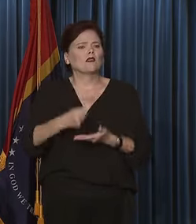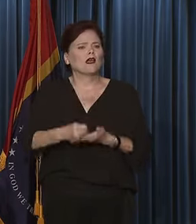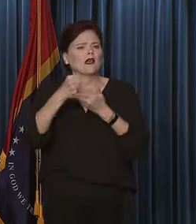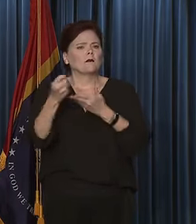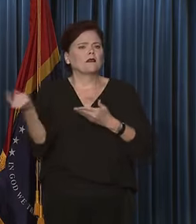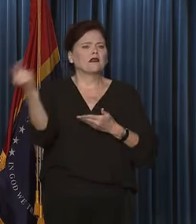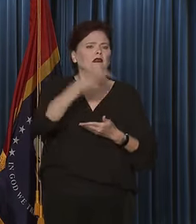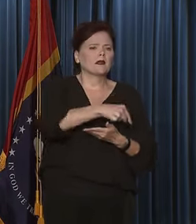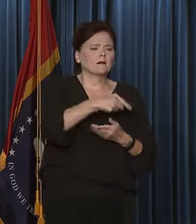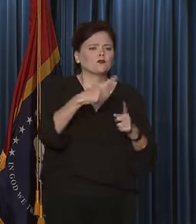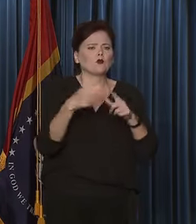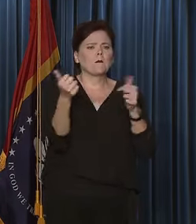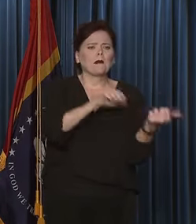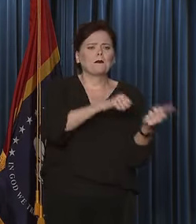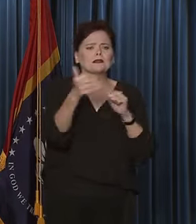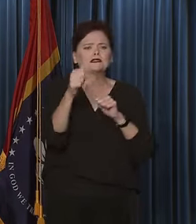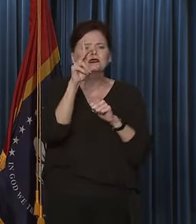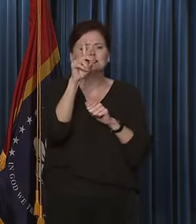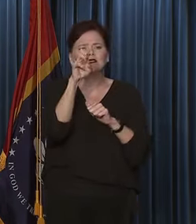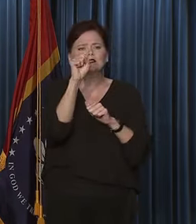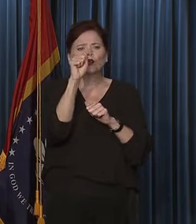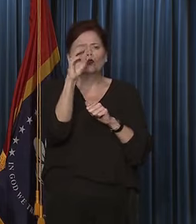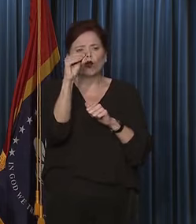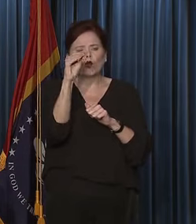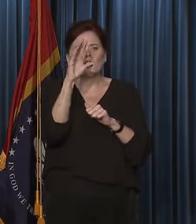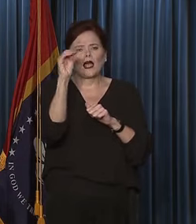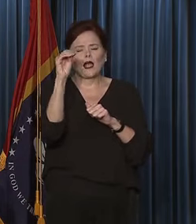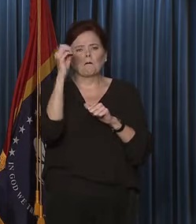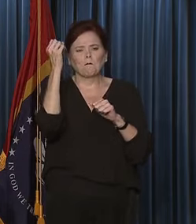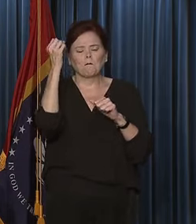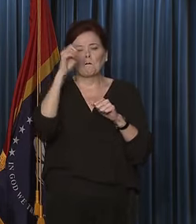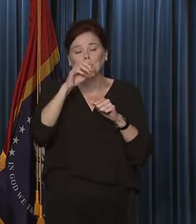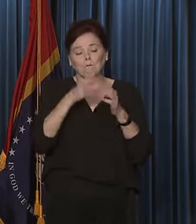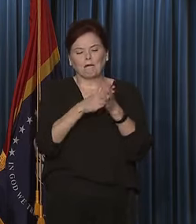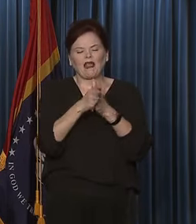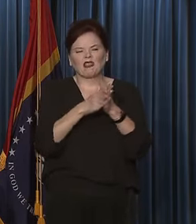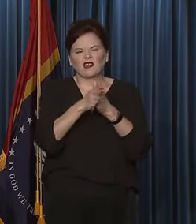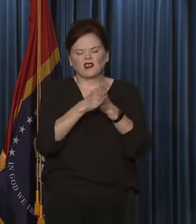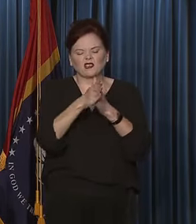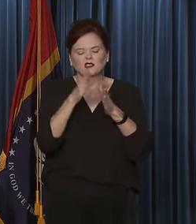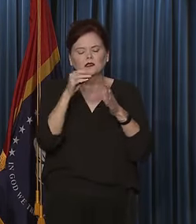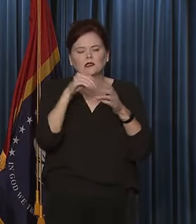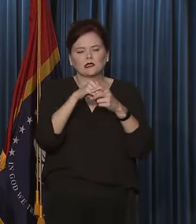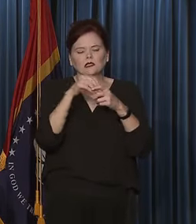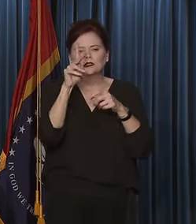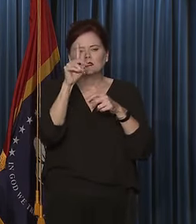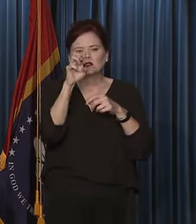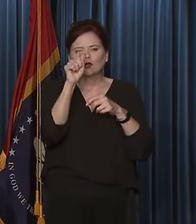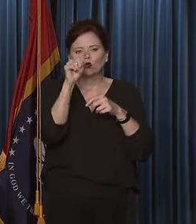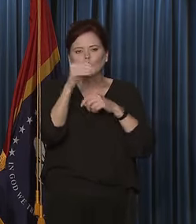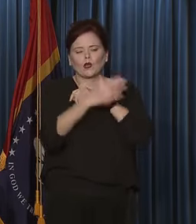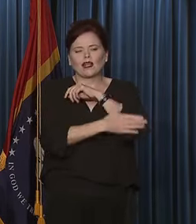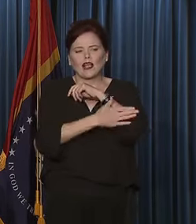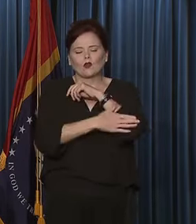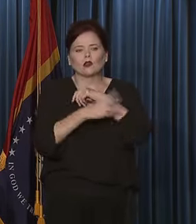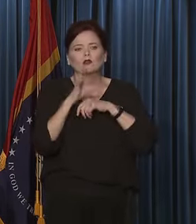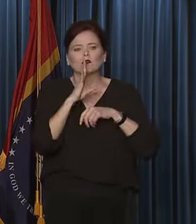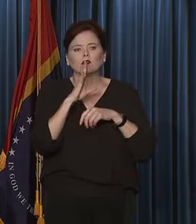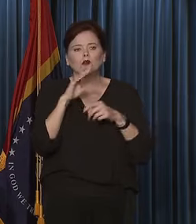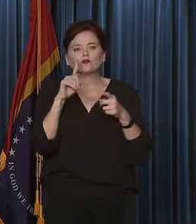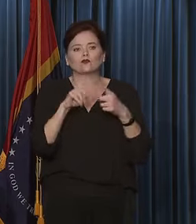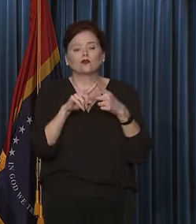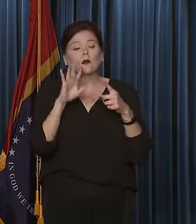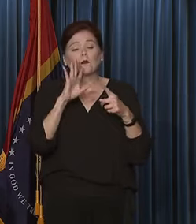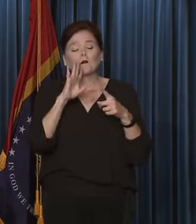Baptist DeSoto and Methodist Olive Branch here in DeSoto County? And can you speak to the possibility of a field